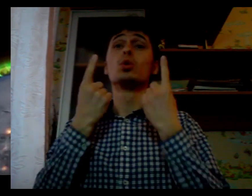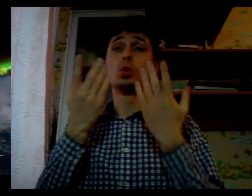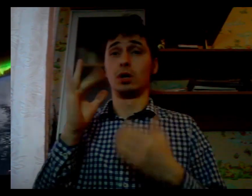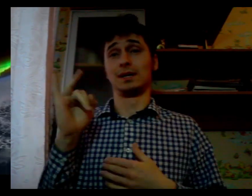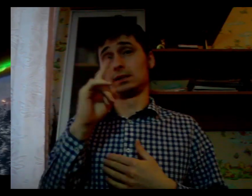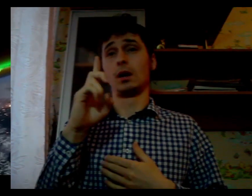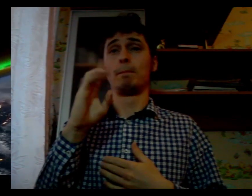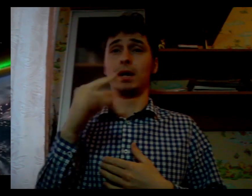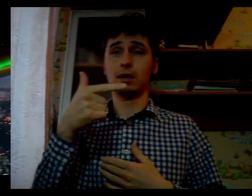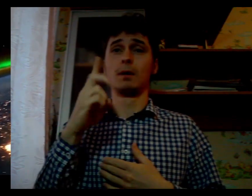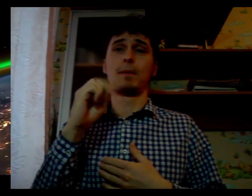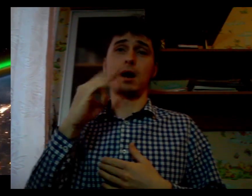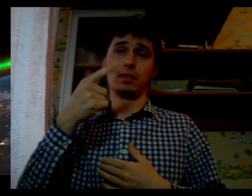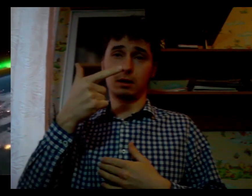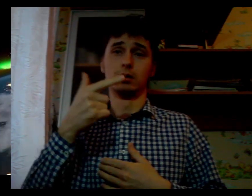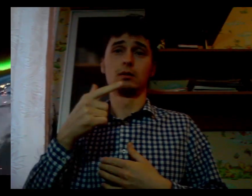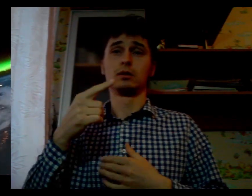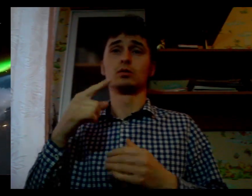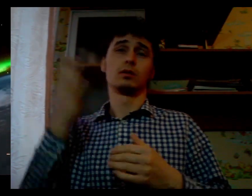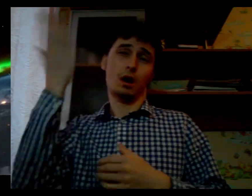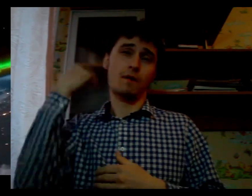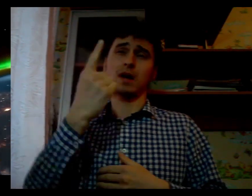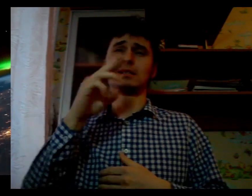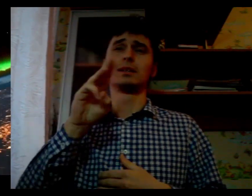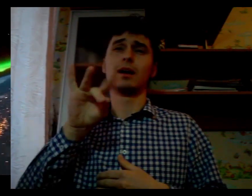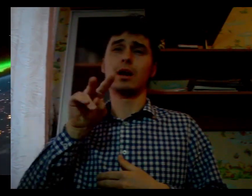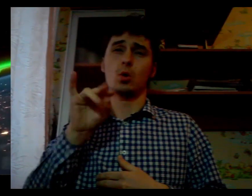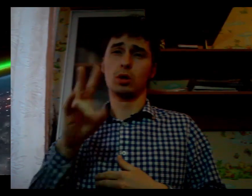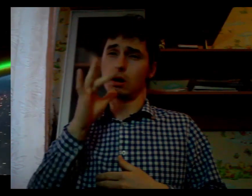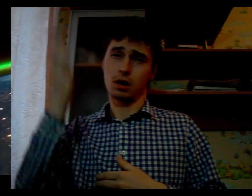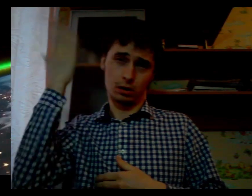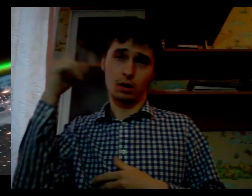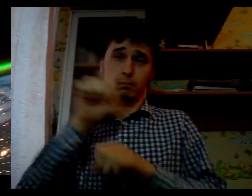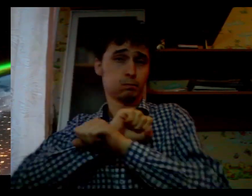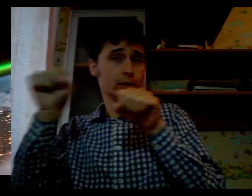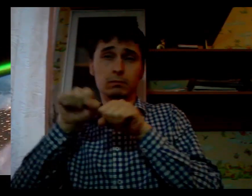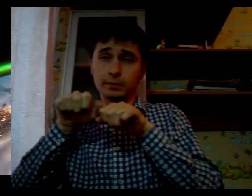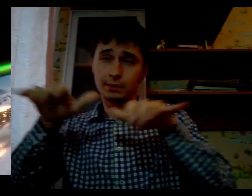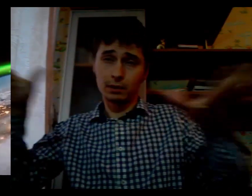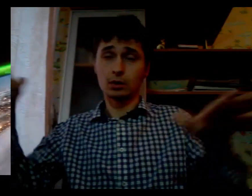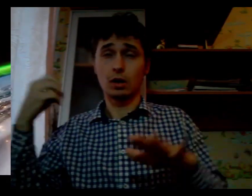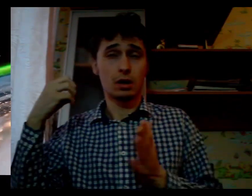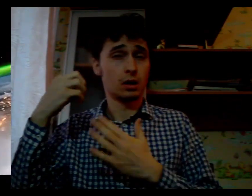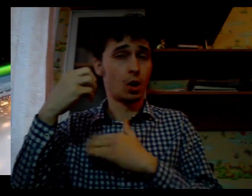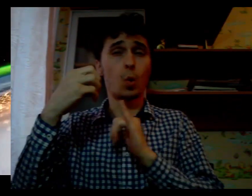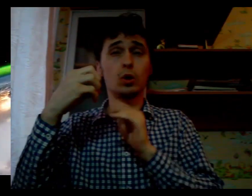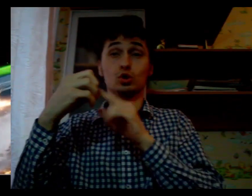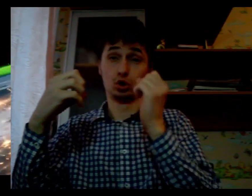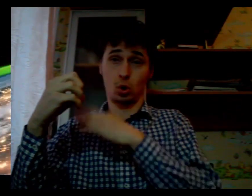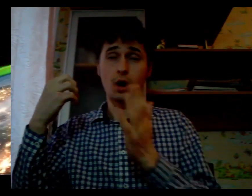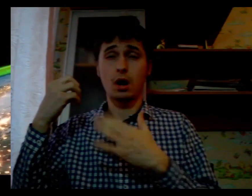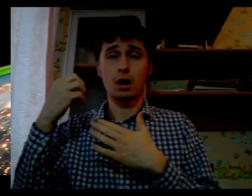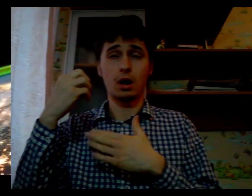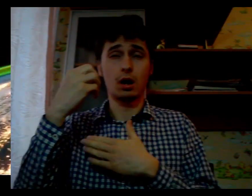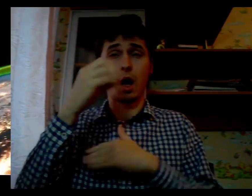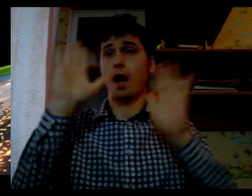What's the fucking practical? Realizing this goal will require an intrapreneurial spirit, an new